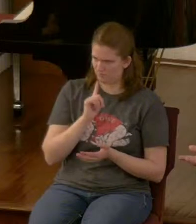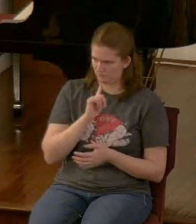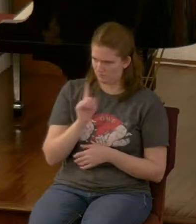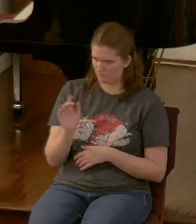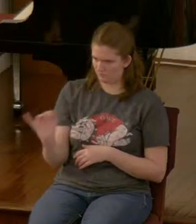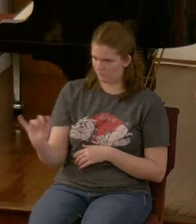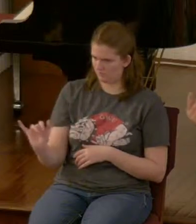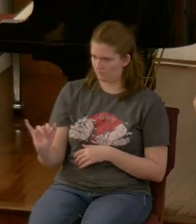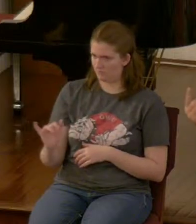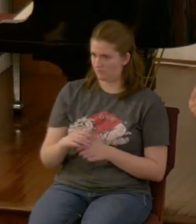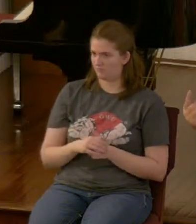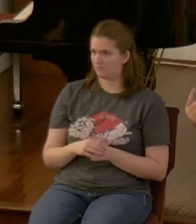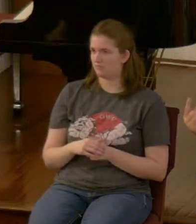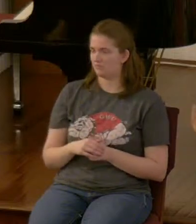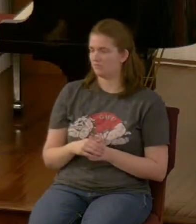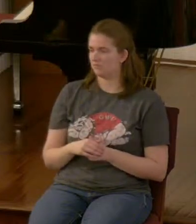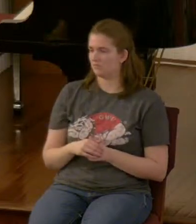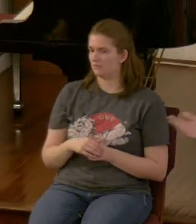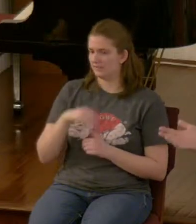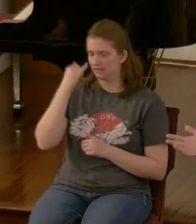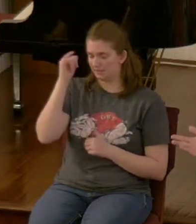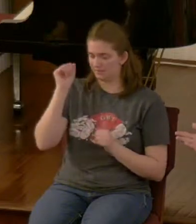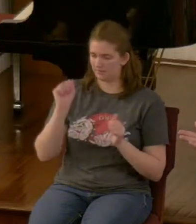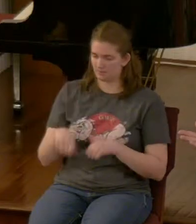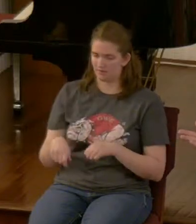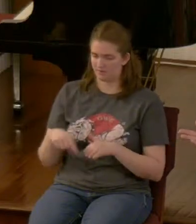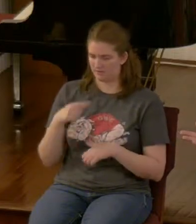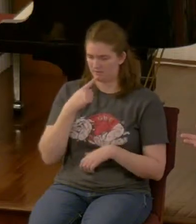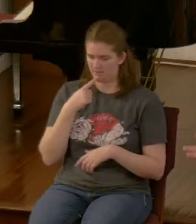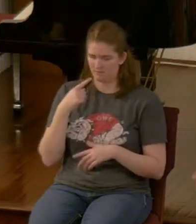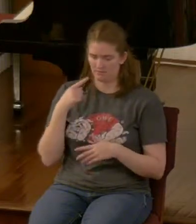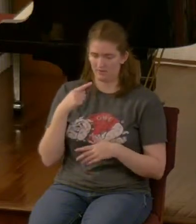understand if you can disprove one part of the Bible you can disprove it all